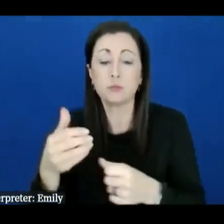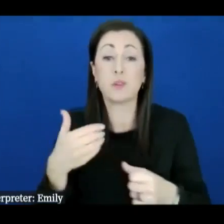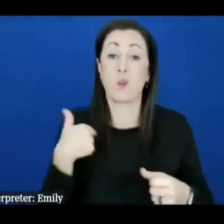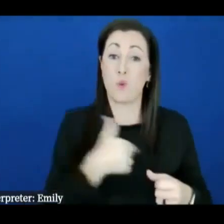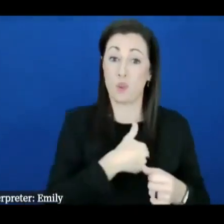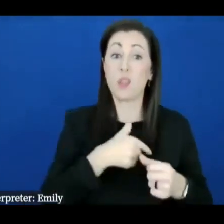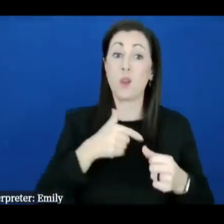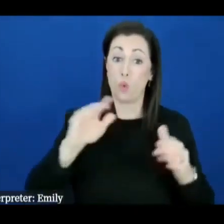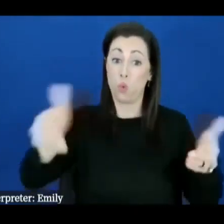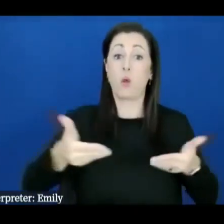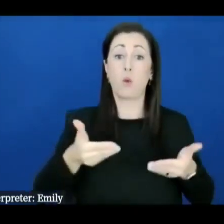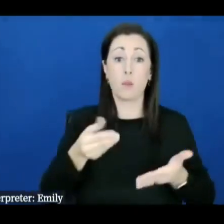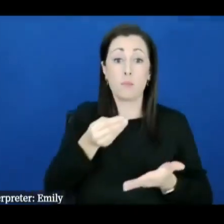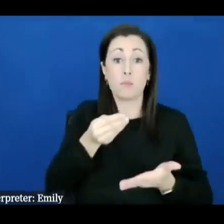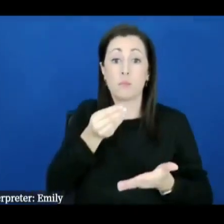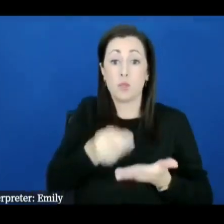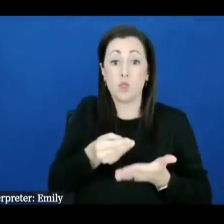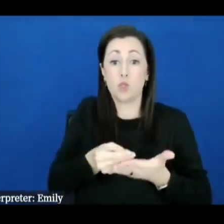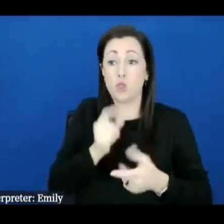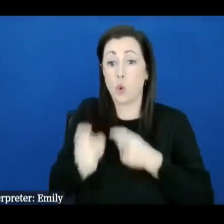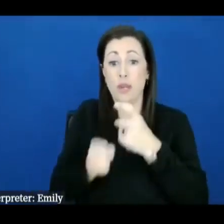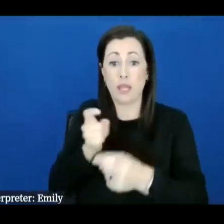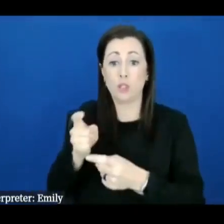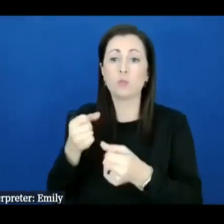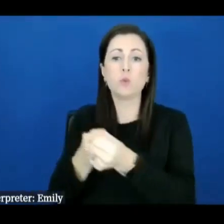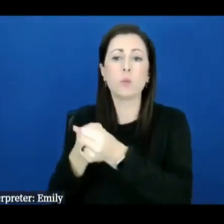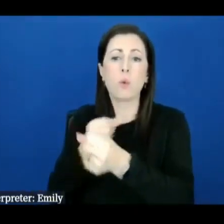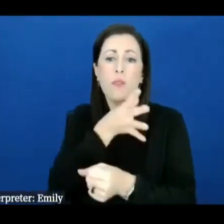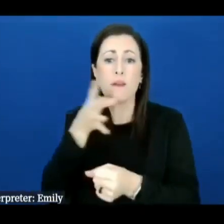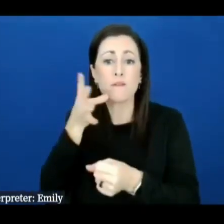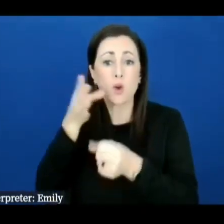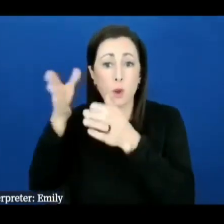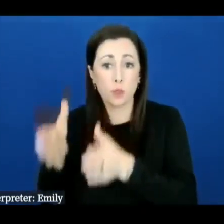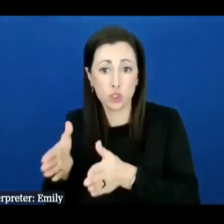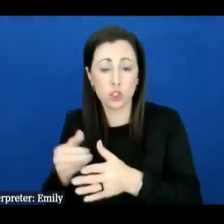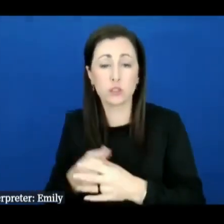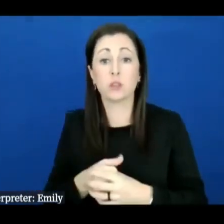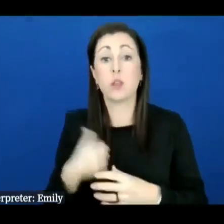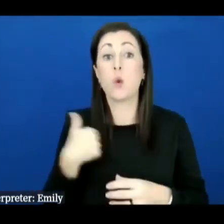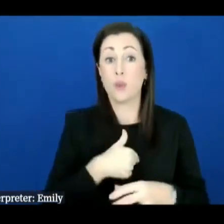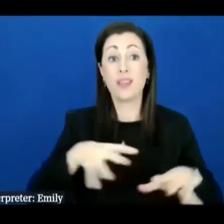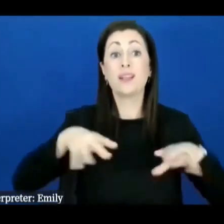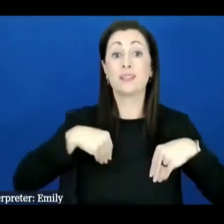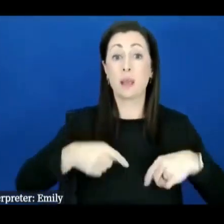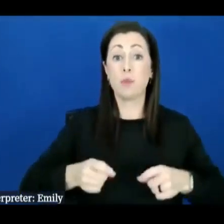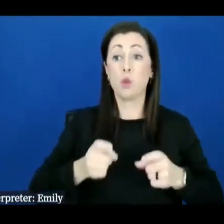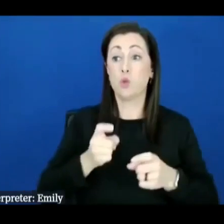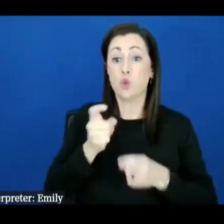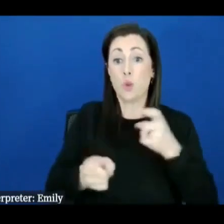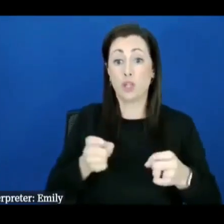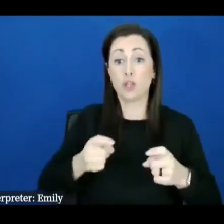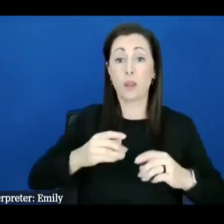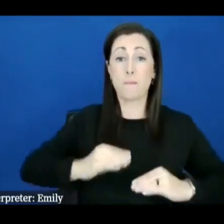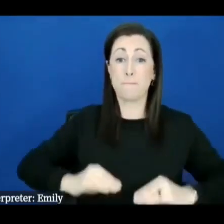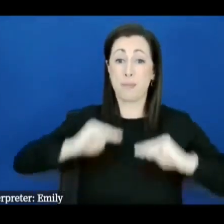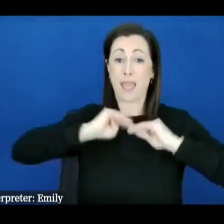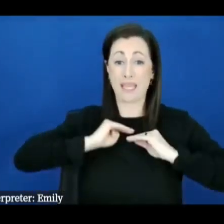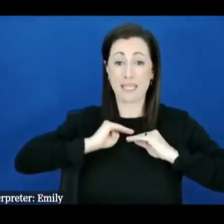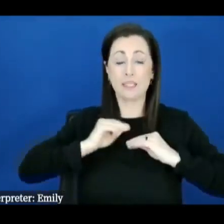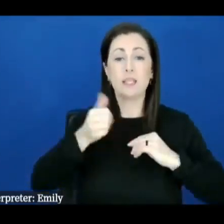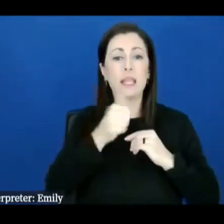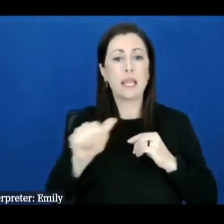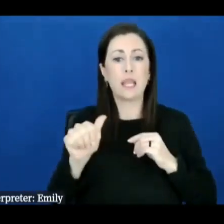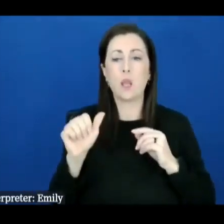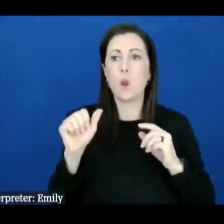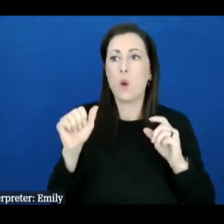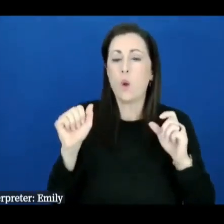to support our farmers um we are accepting donations of blankets and any cold weather materials